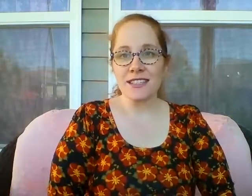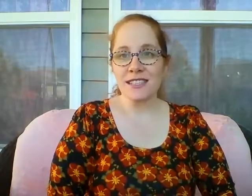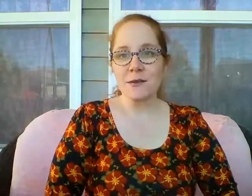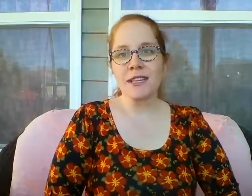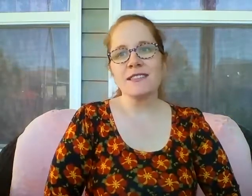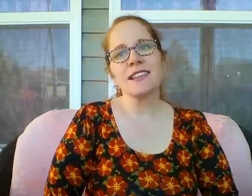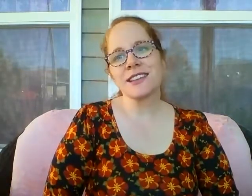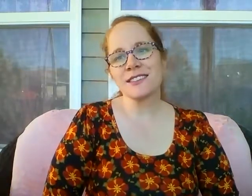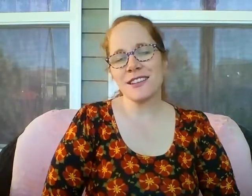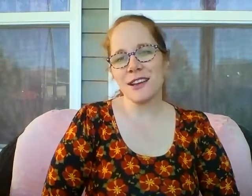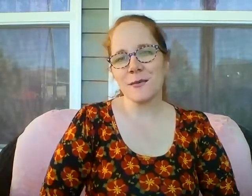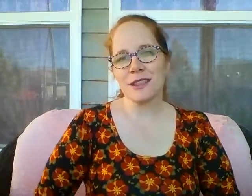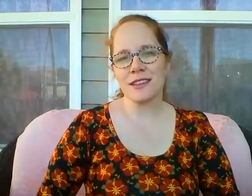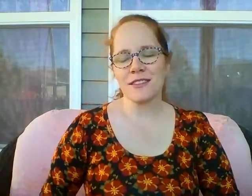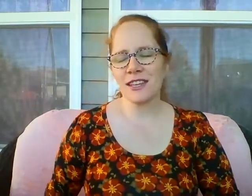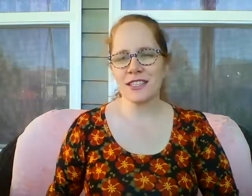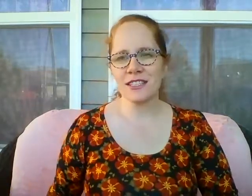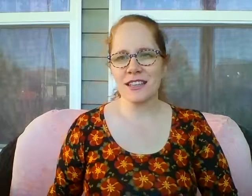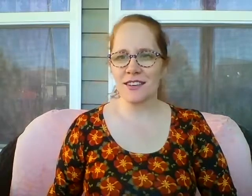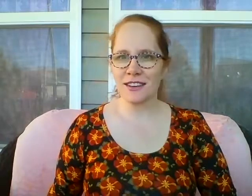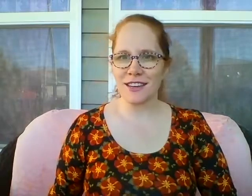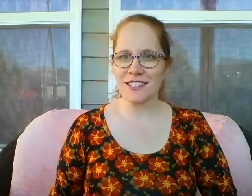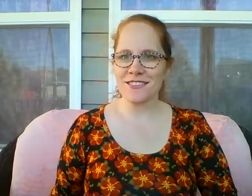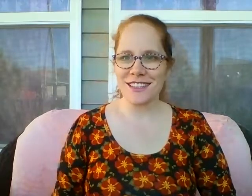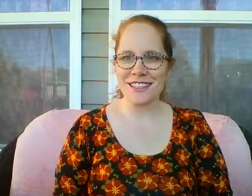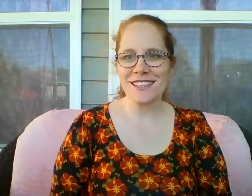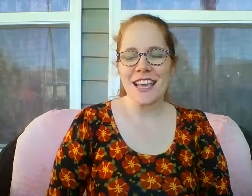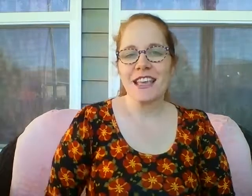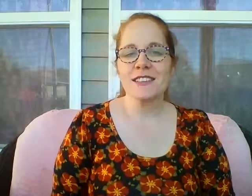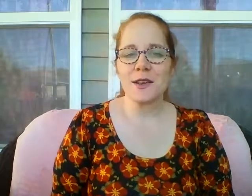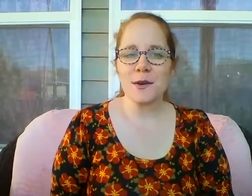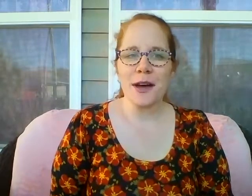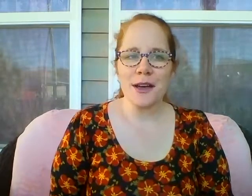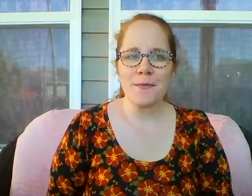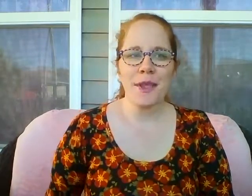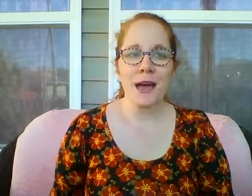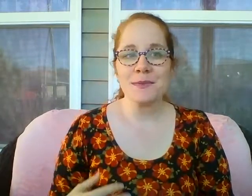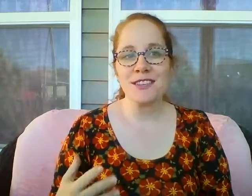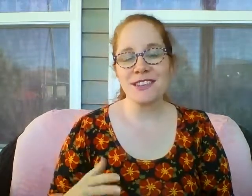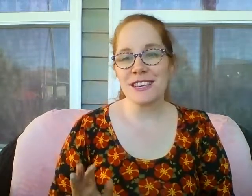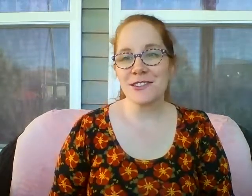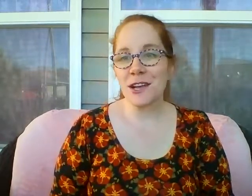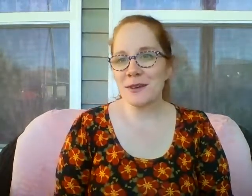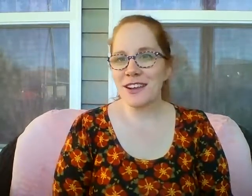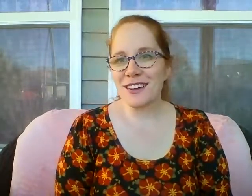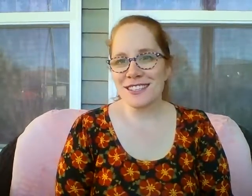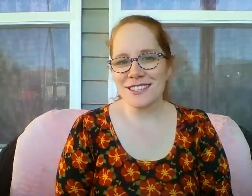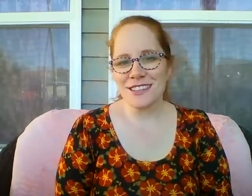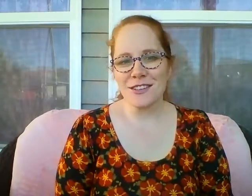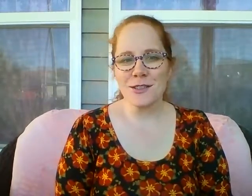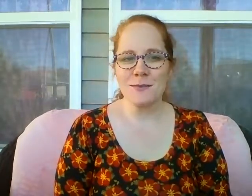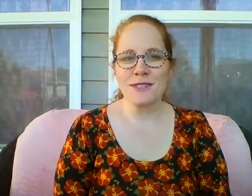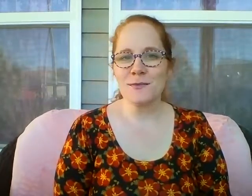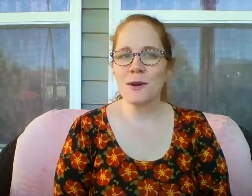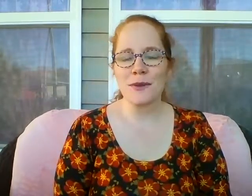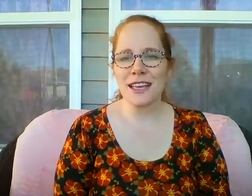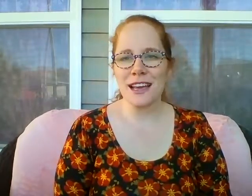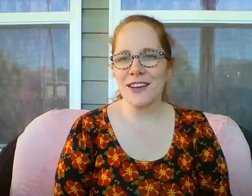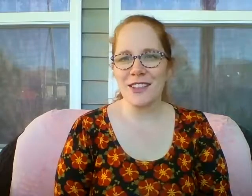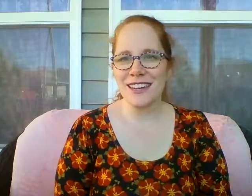Sequence that goes along with the Revenge and Death Dark Energy Release. So, absolutely, if you're coming across this on YouTube, this won't make a whole lot of